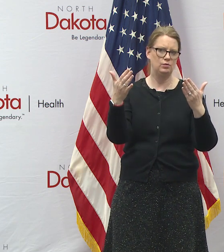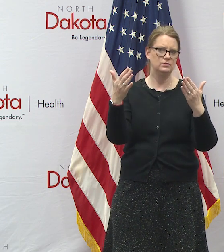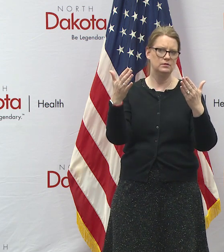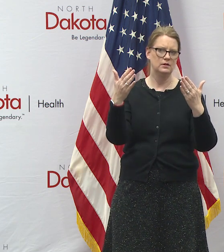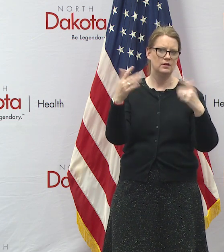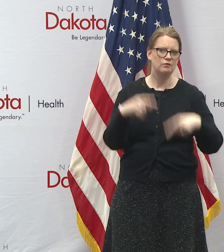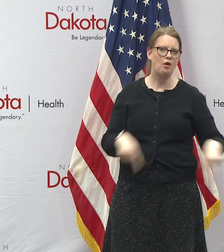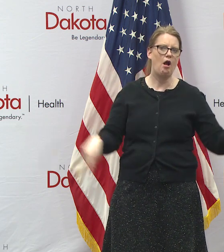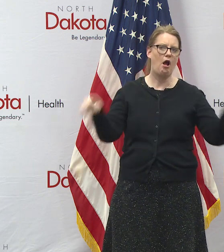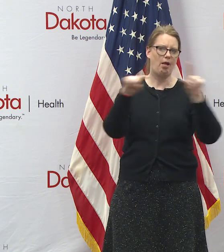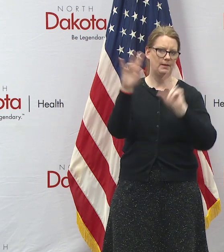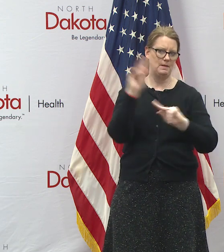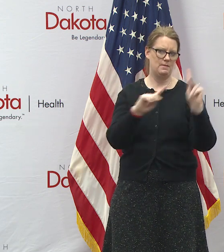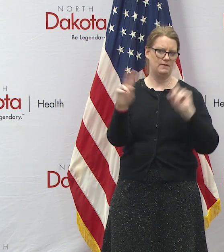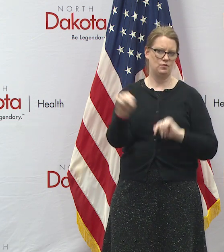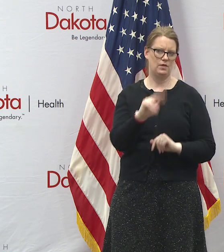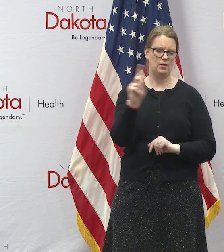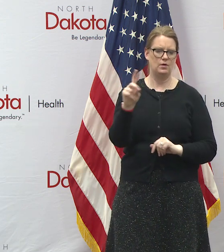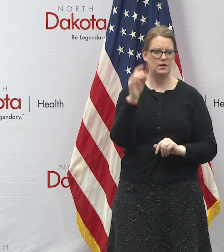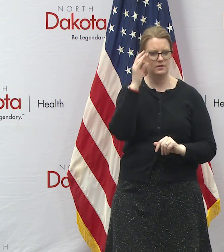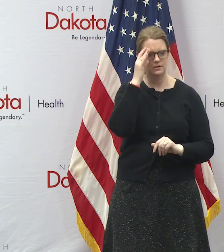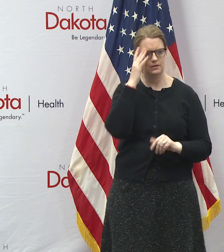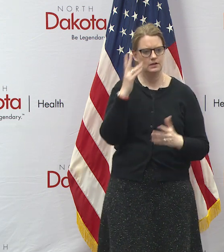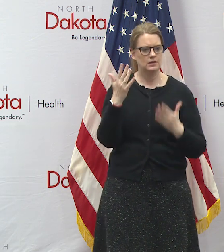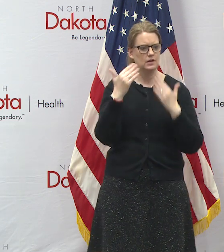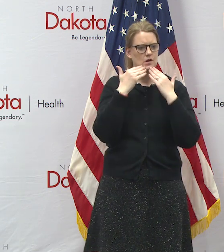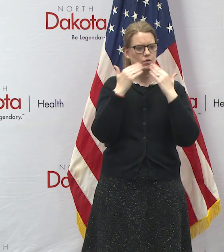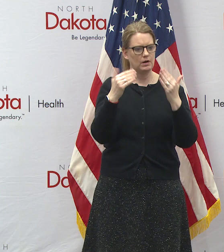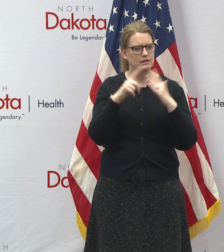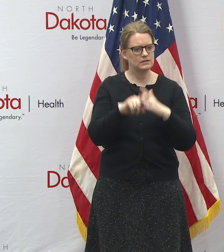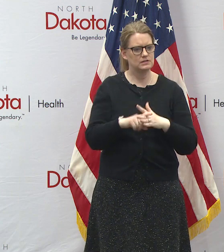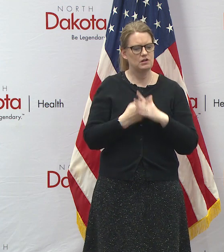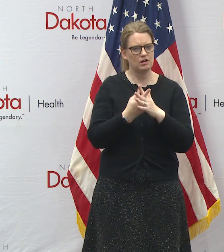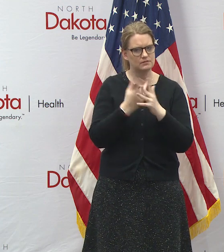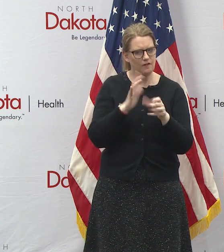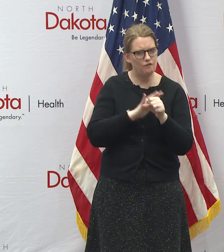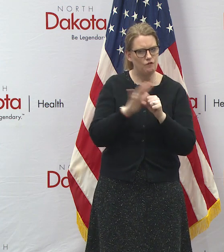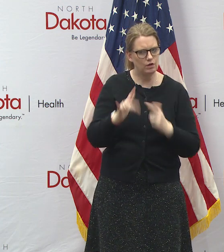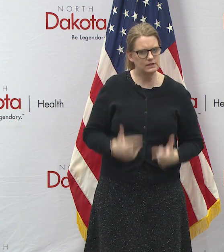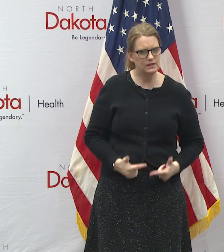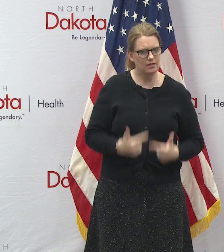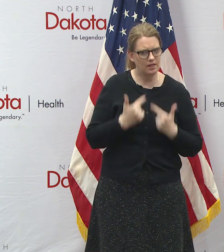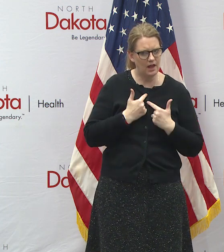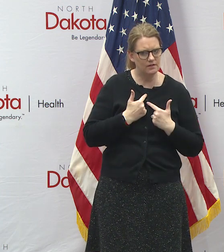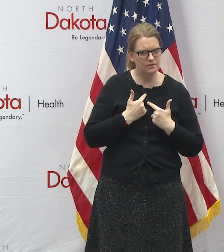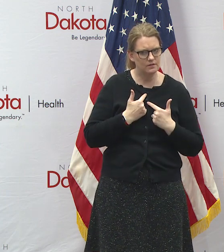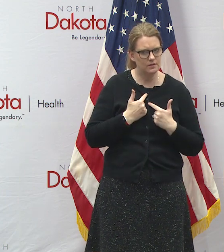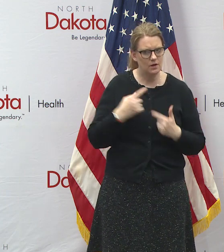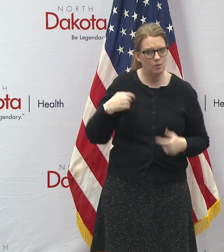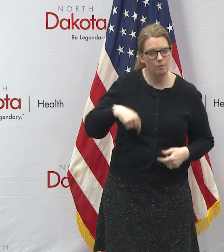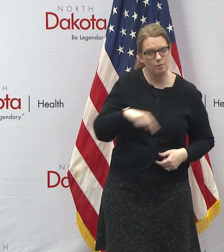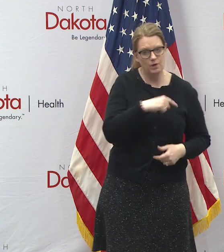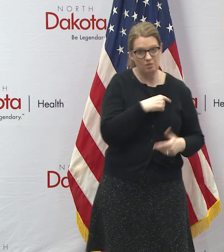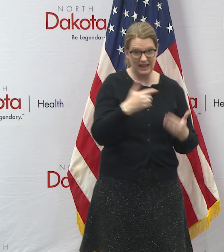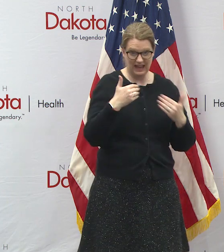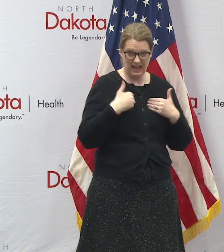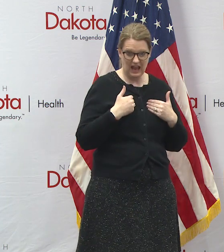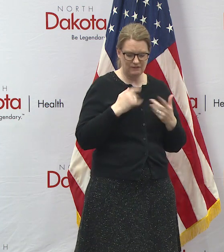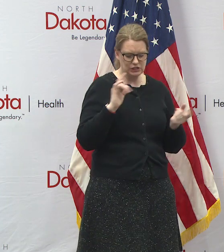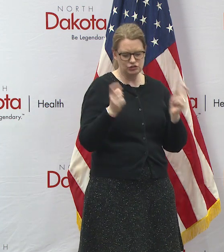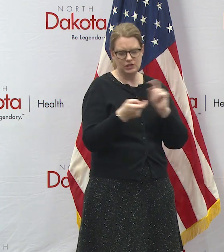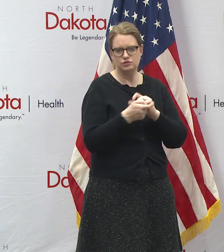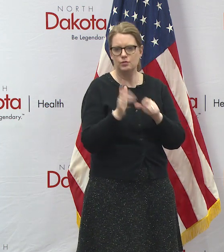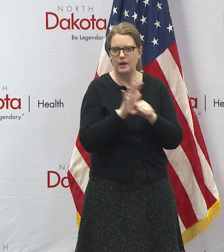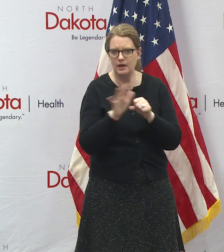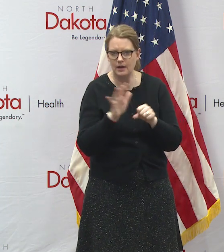everybody in north dakota gratitude unlocks the fullness of life it turns what we have into enough and more it